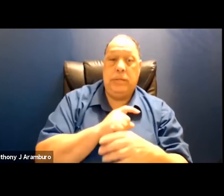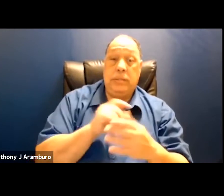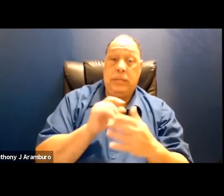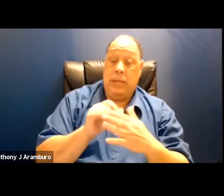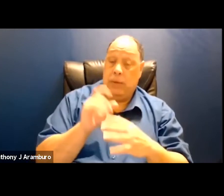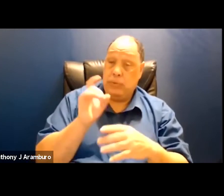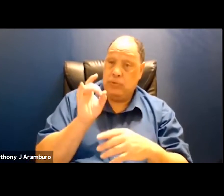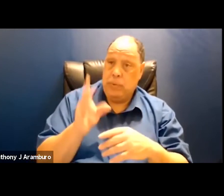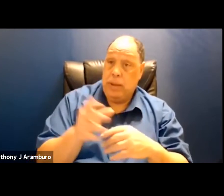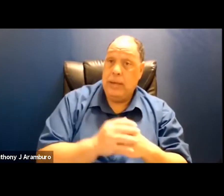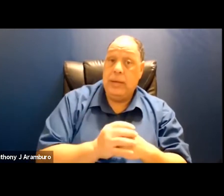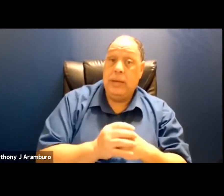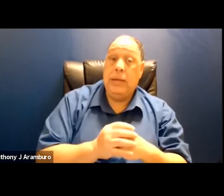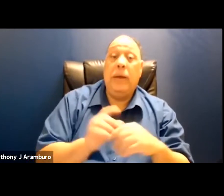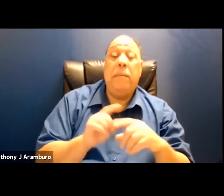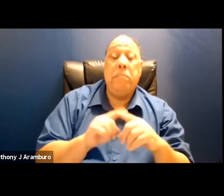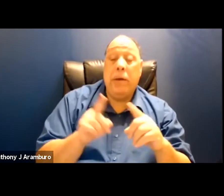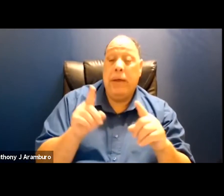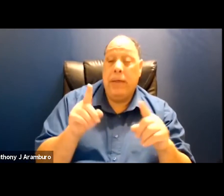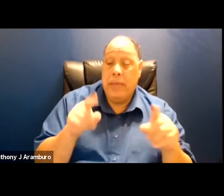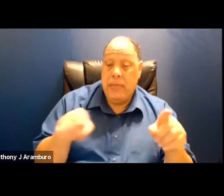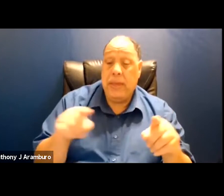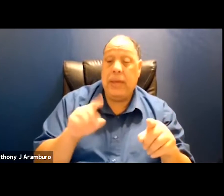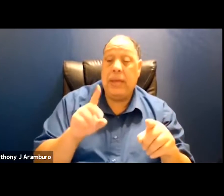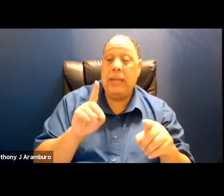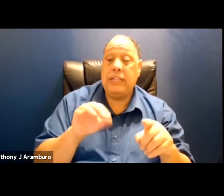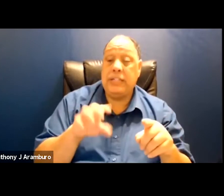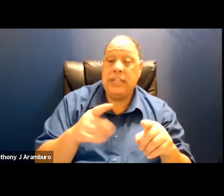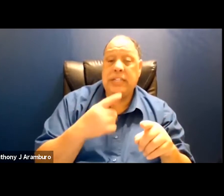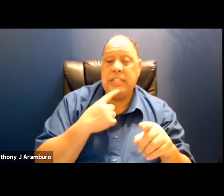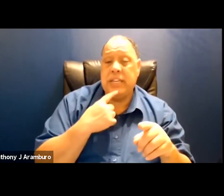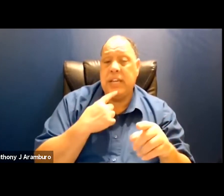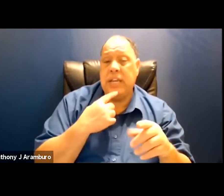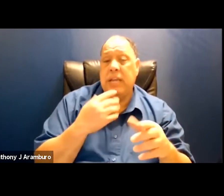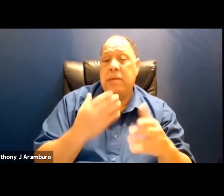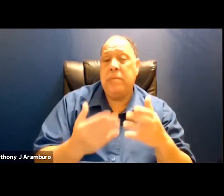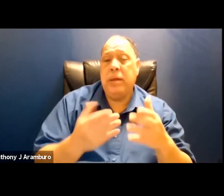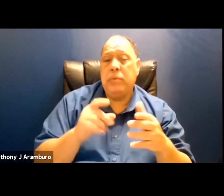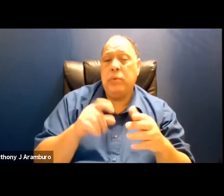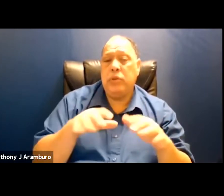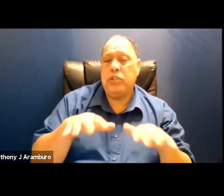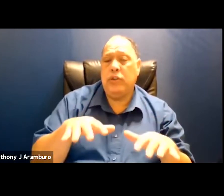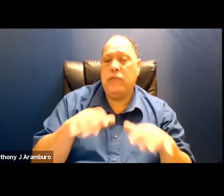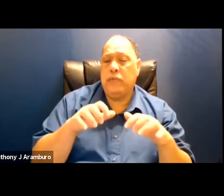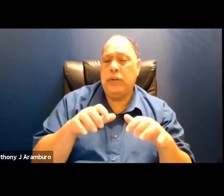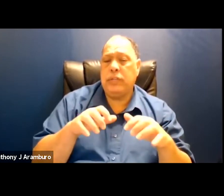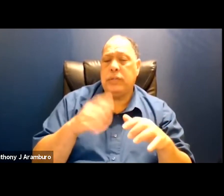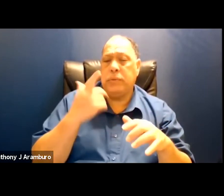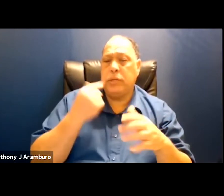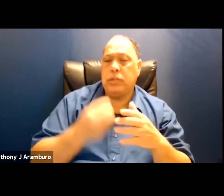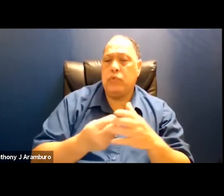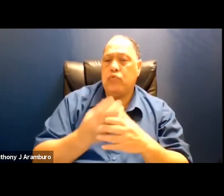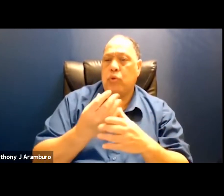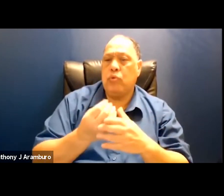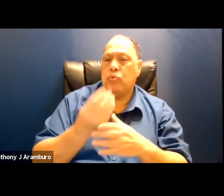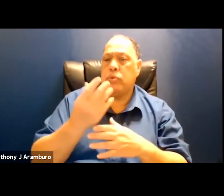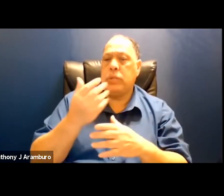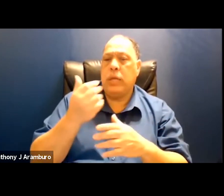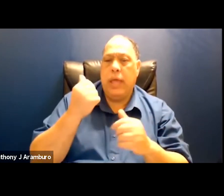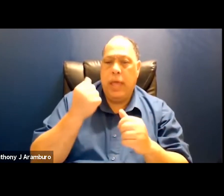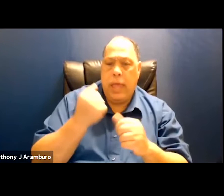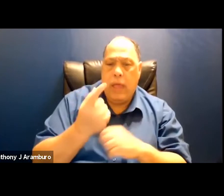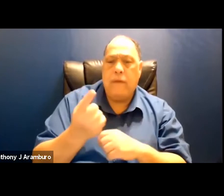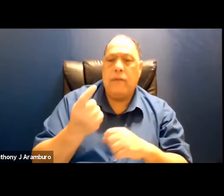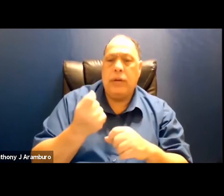but they did say uh maybe we should freeze the police budget this year because it grows every year they were